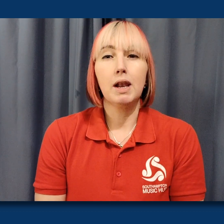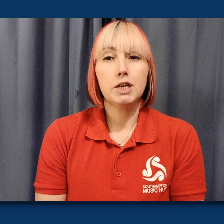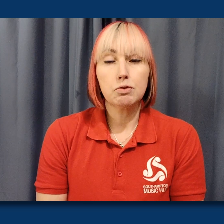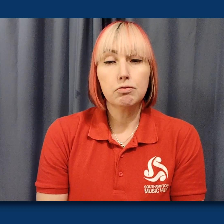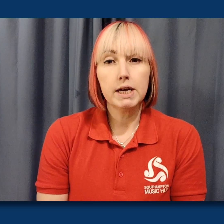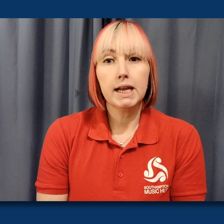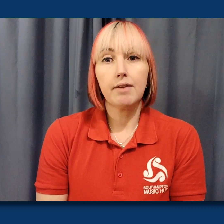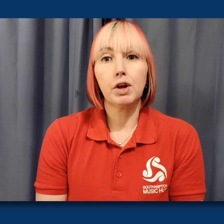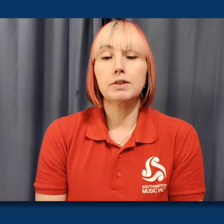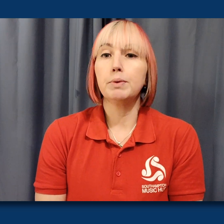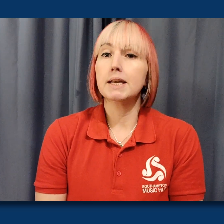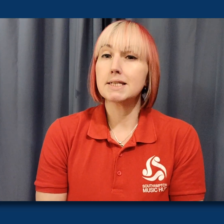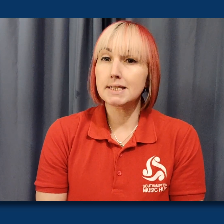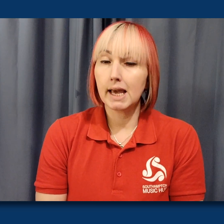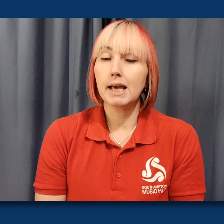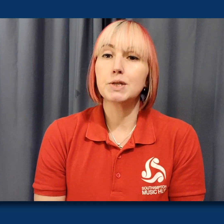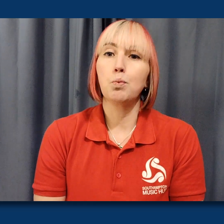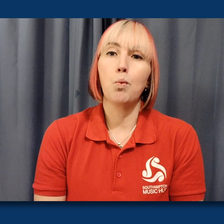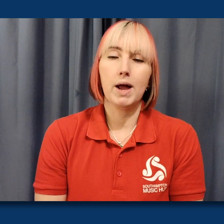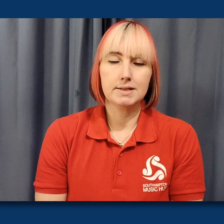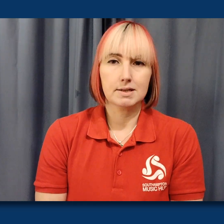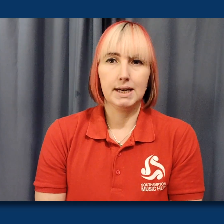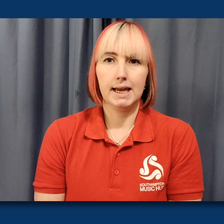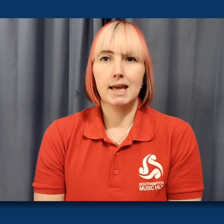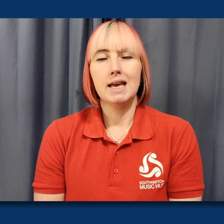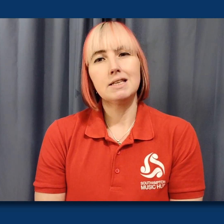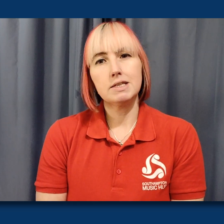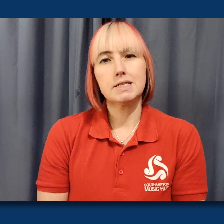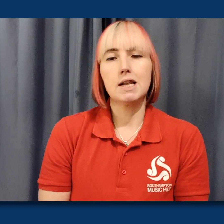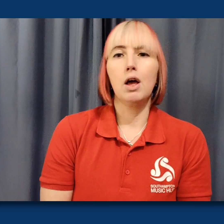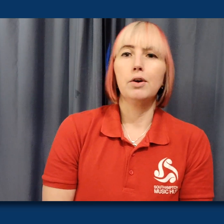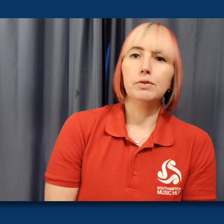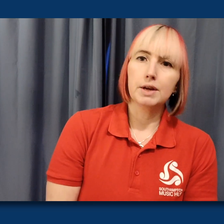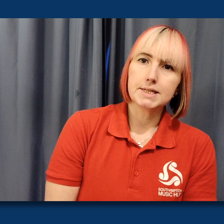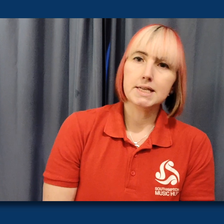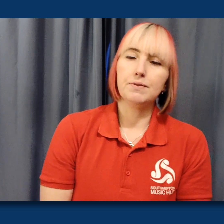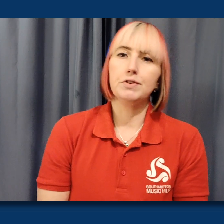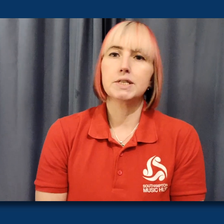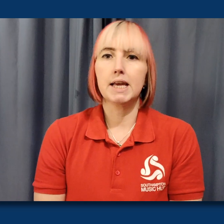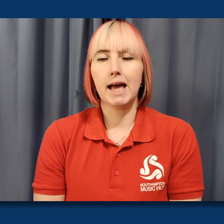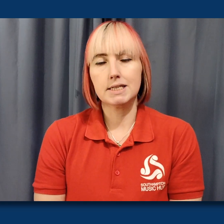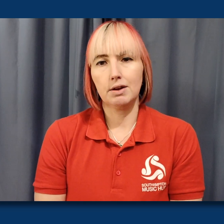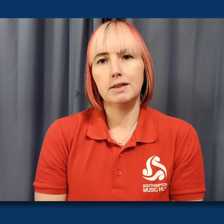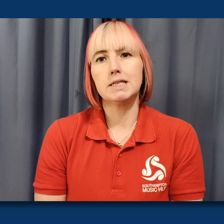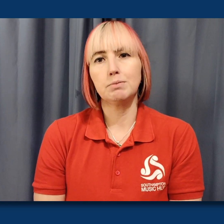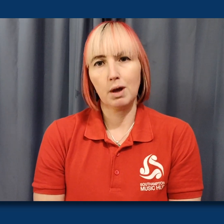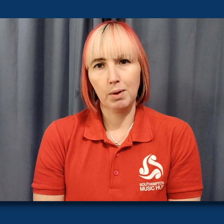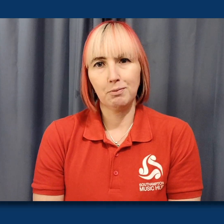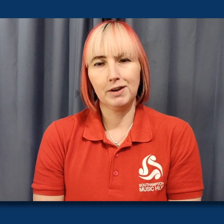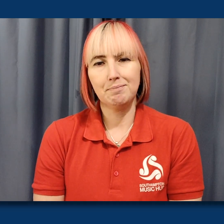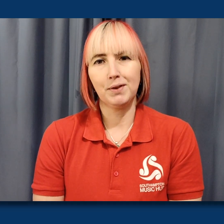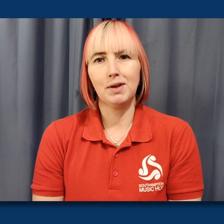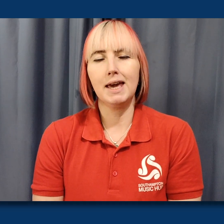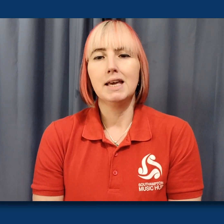so I'd like you to really have a go this week at singing as well as signing. Nice and slow, nice and easy for you to sing and sign at the same